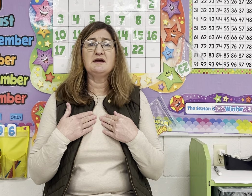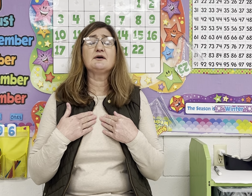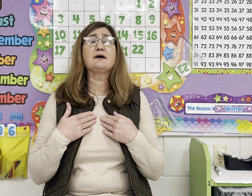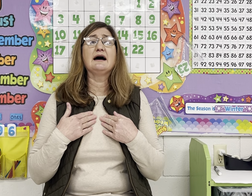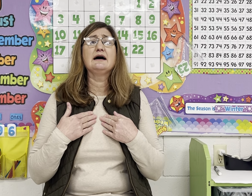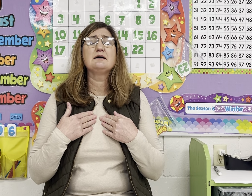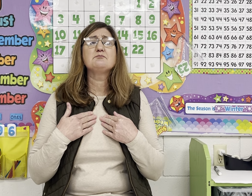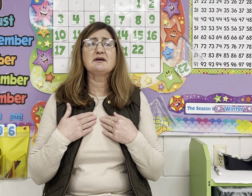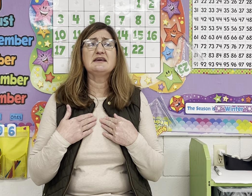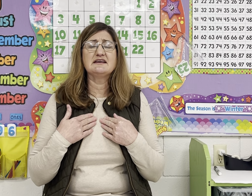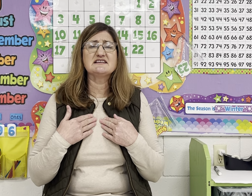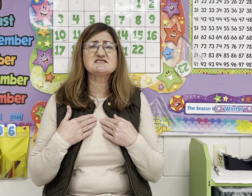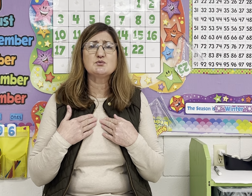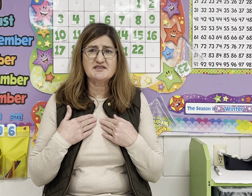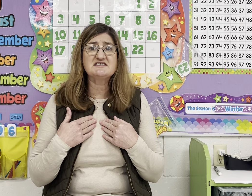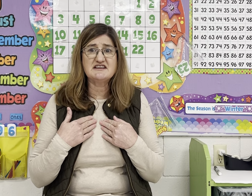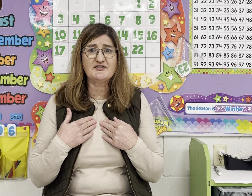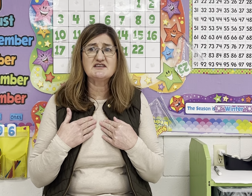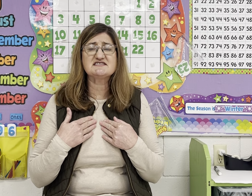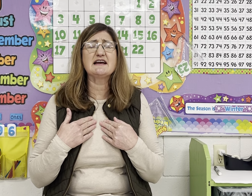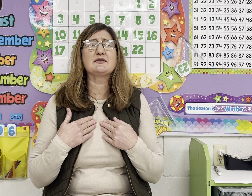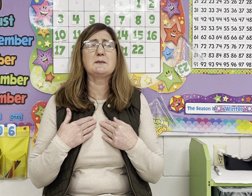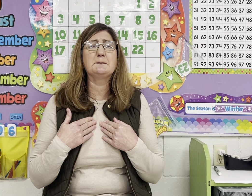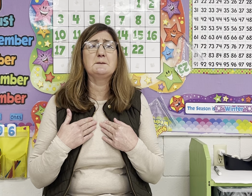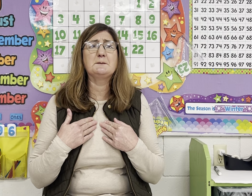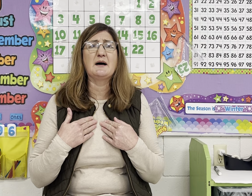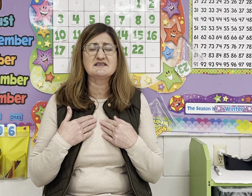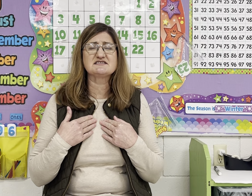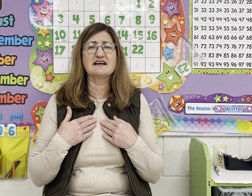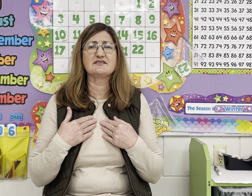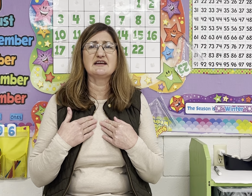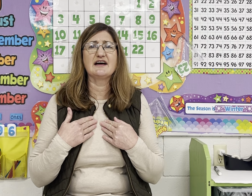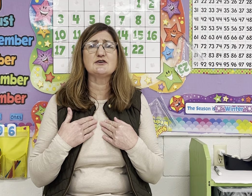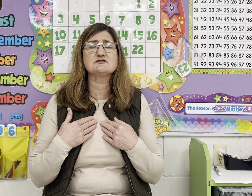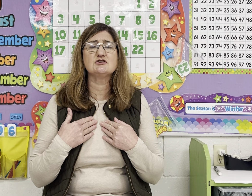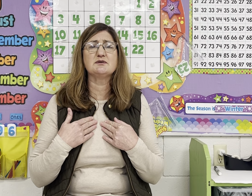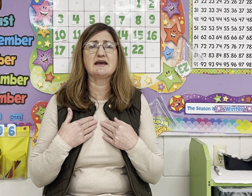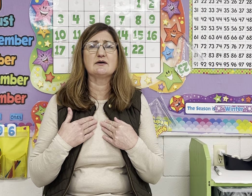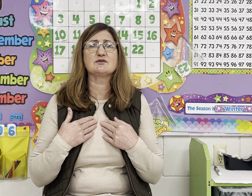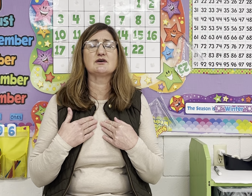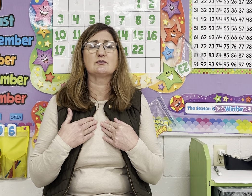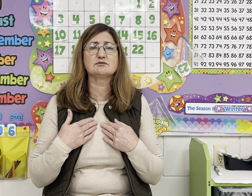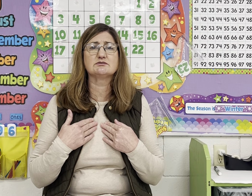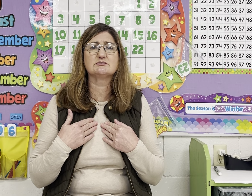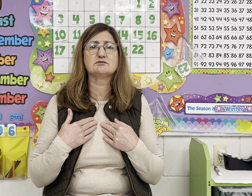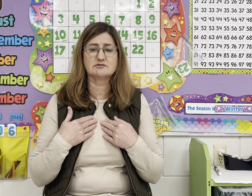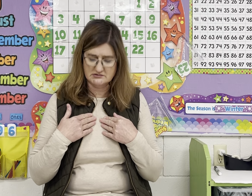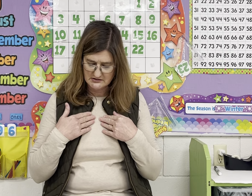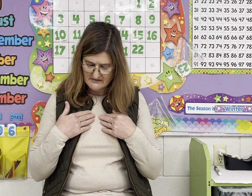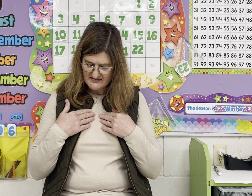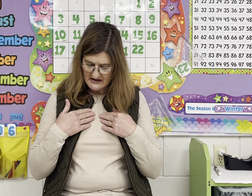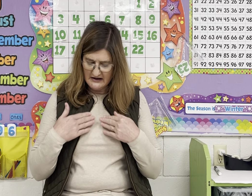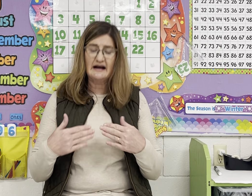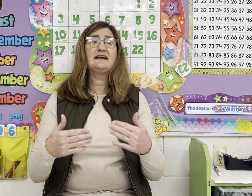mirror begins with a different sound. The other two began with the R. All right,